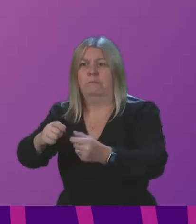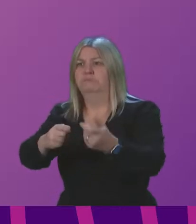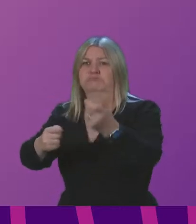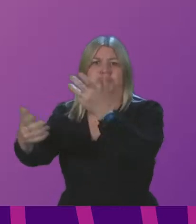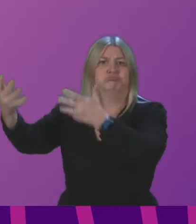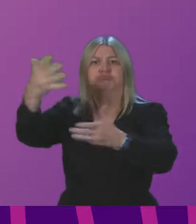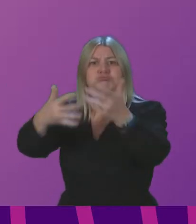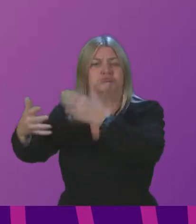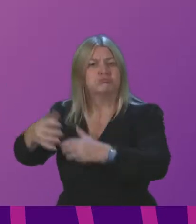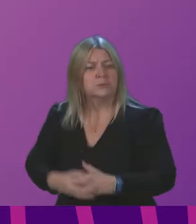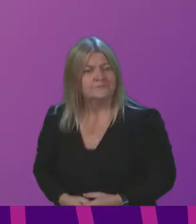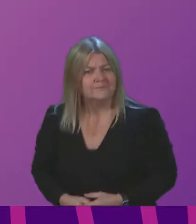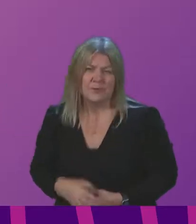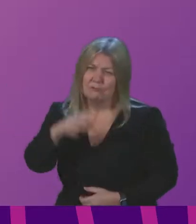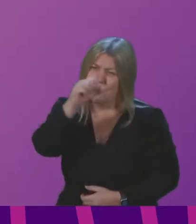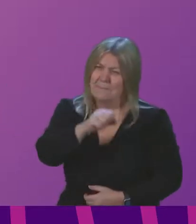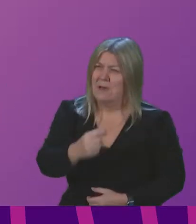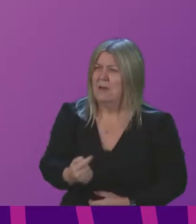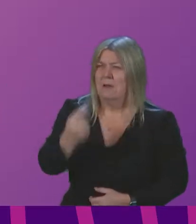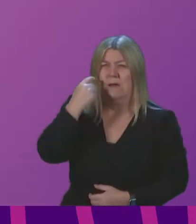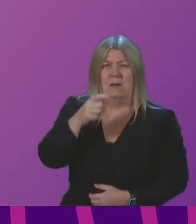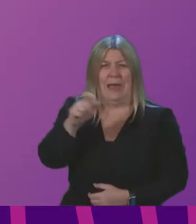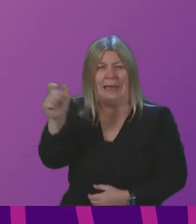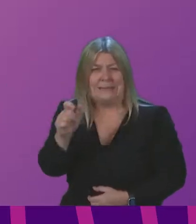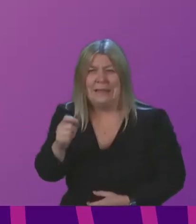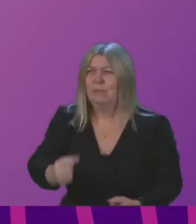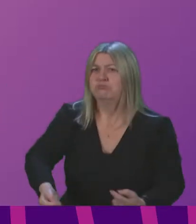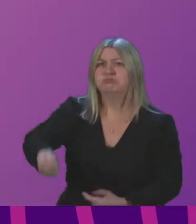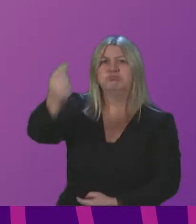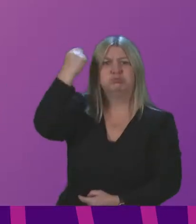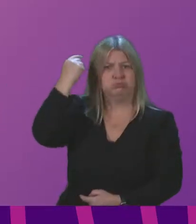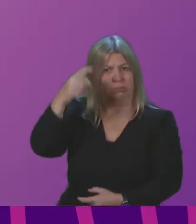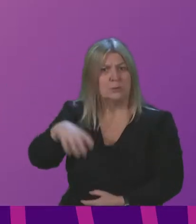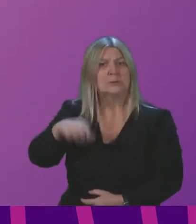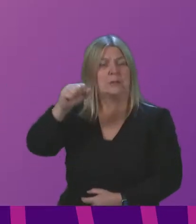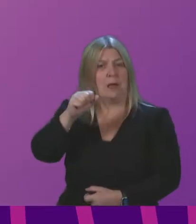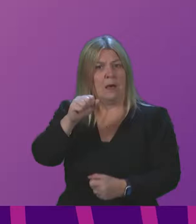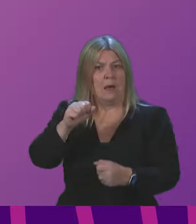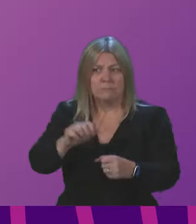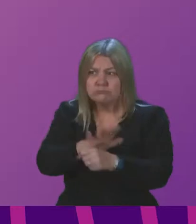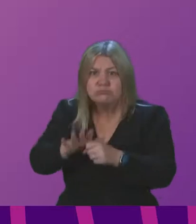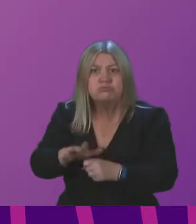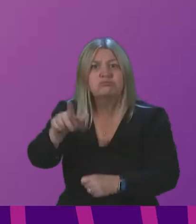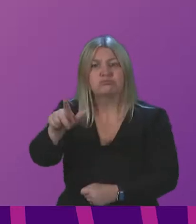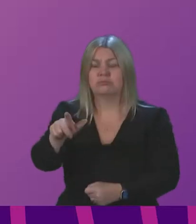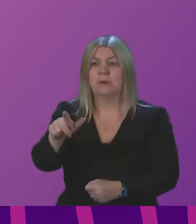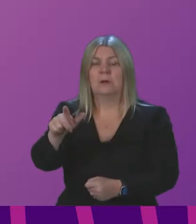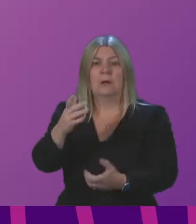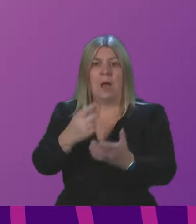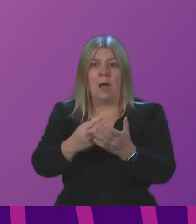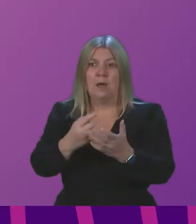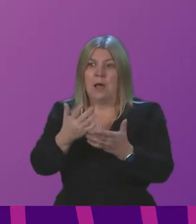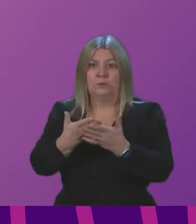all surely remember that came from Italy with large numbers of people dying, communities in fear and in isolation,